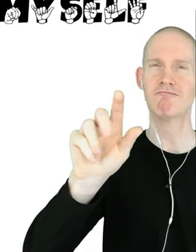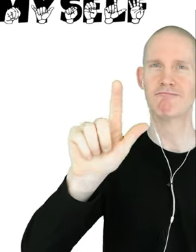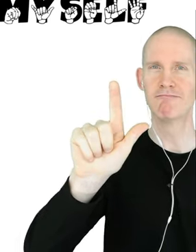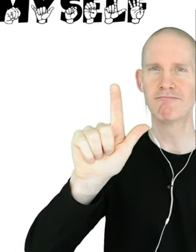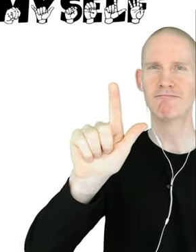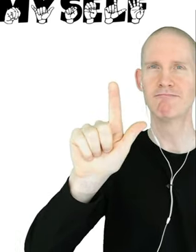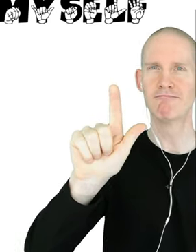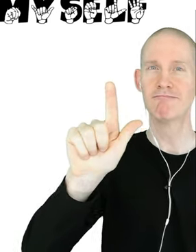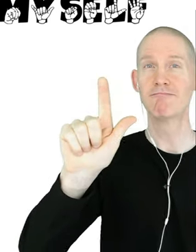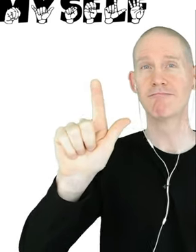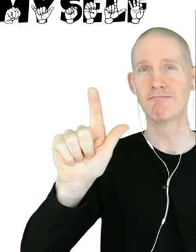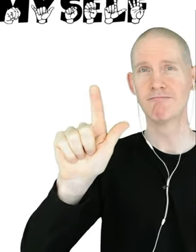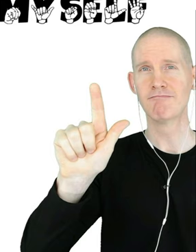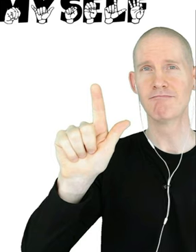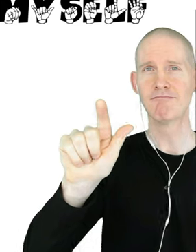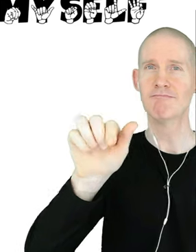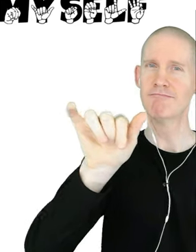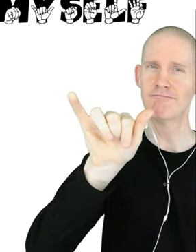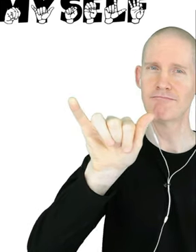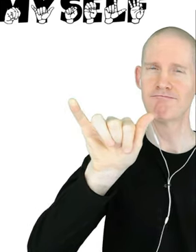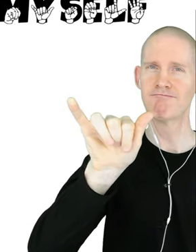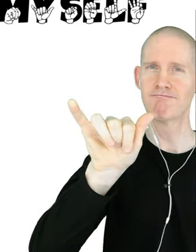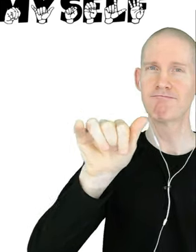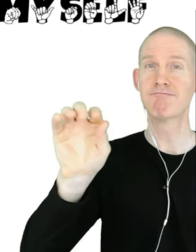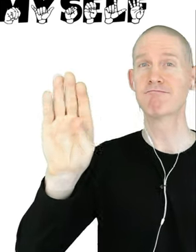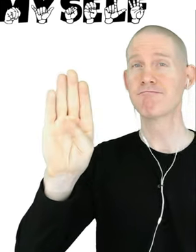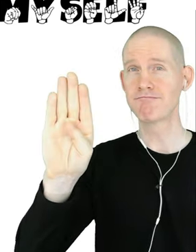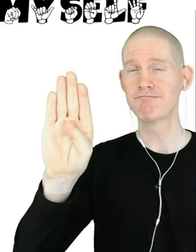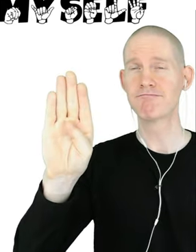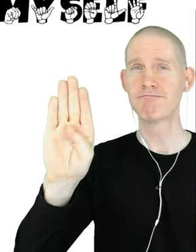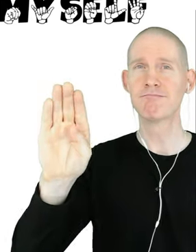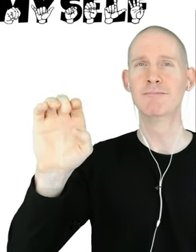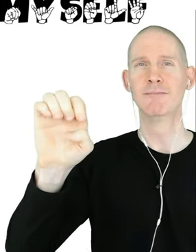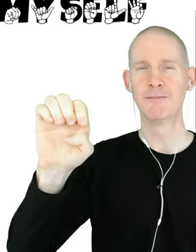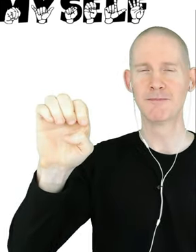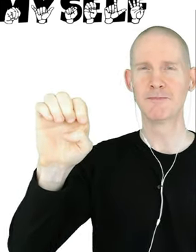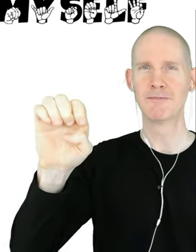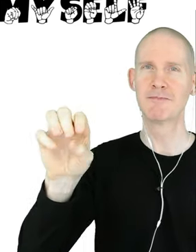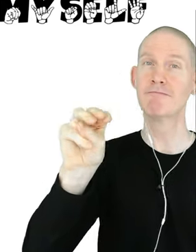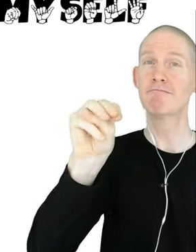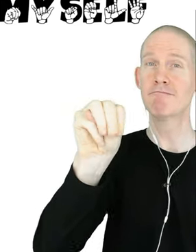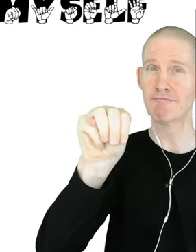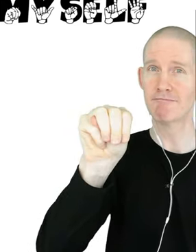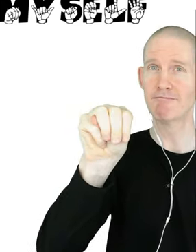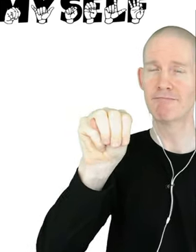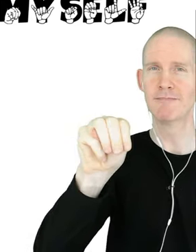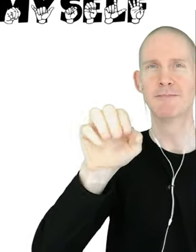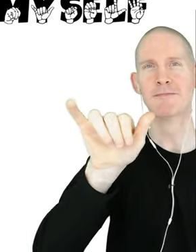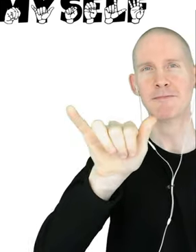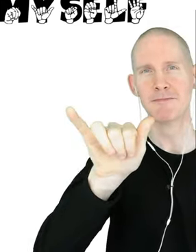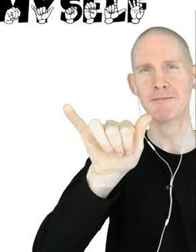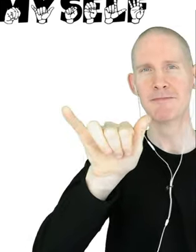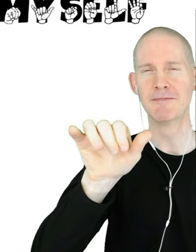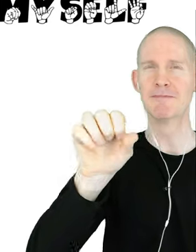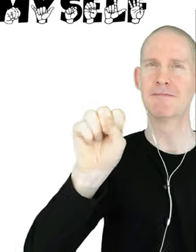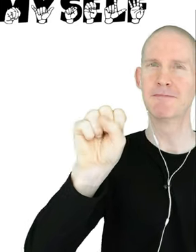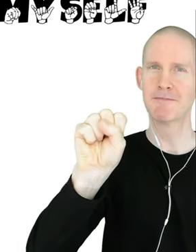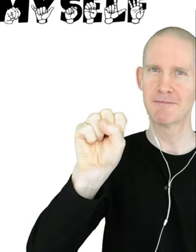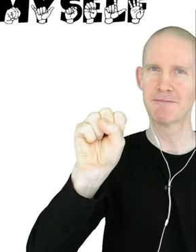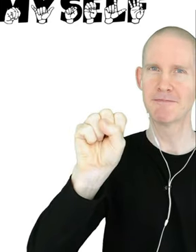I couldn't play pretend, then I'm sorry that you had to pay the consequences Oh no, it had